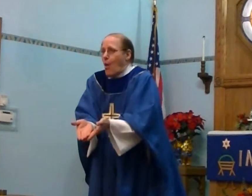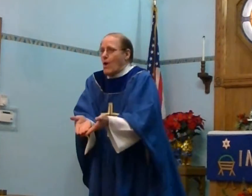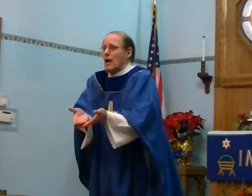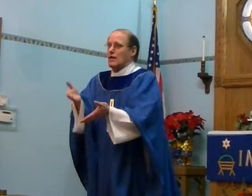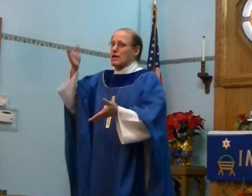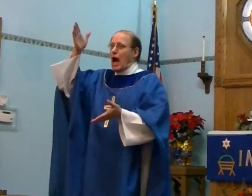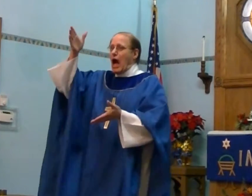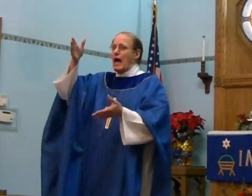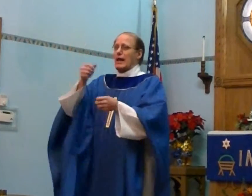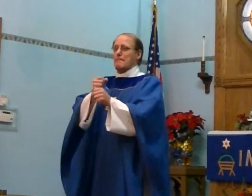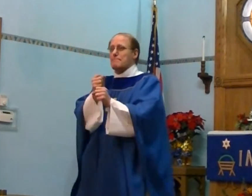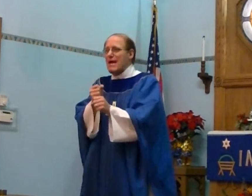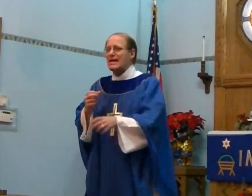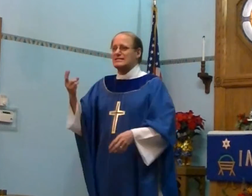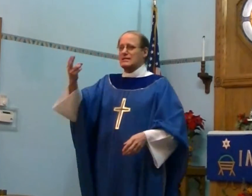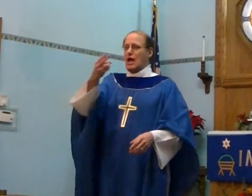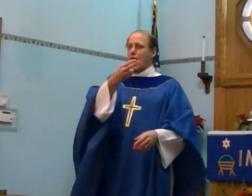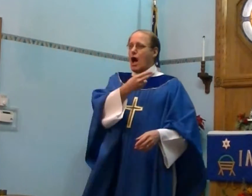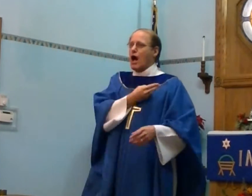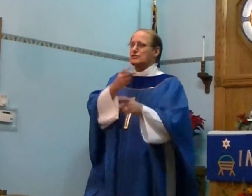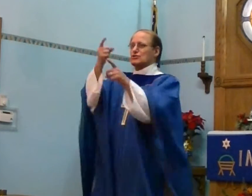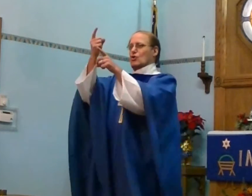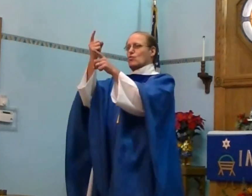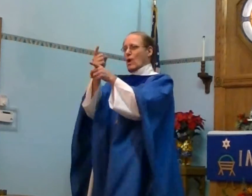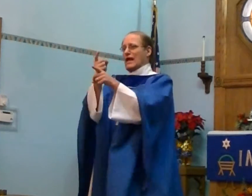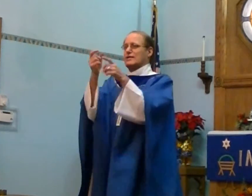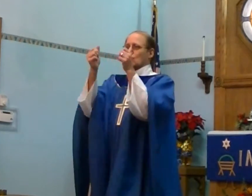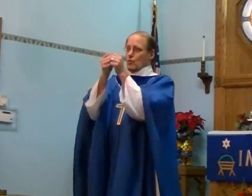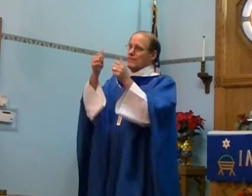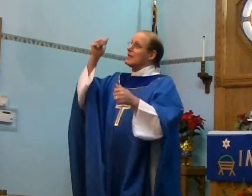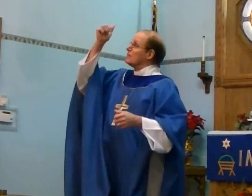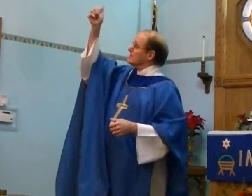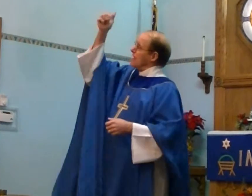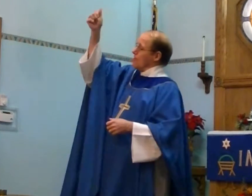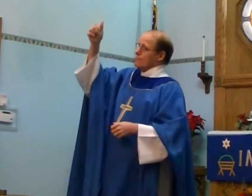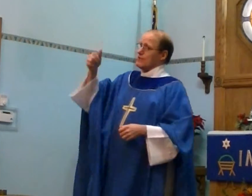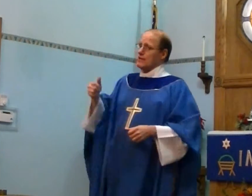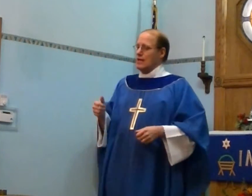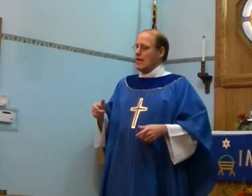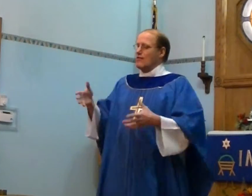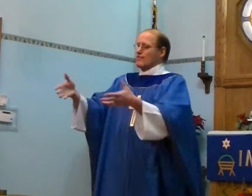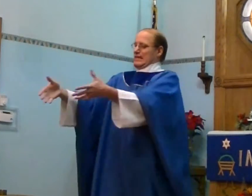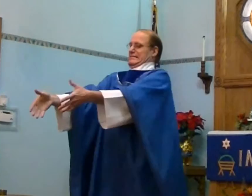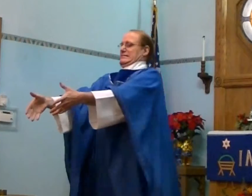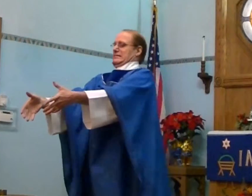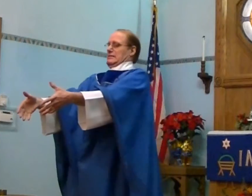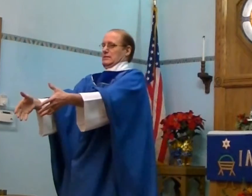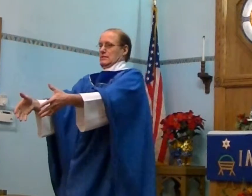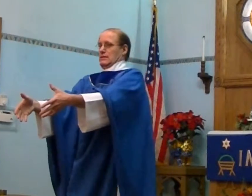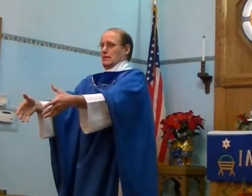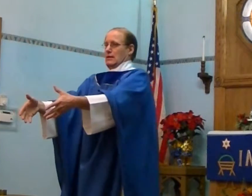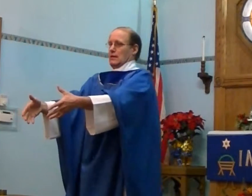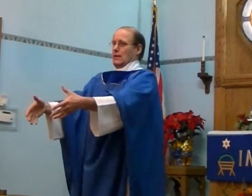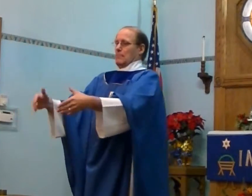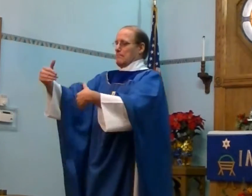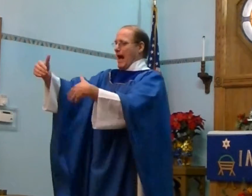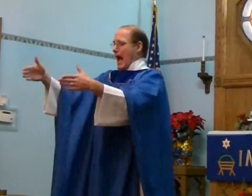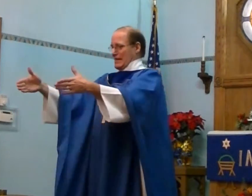God makes us right with himself. This box,